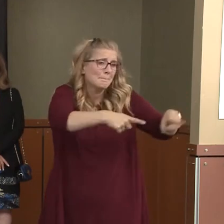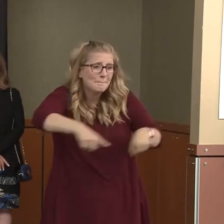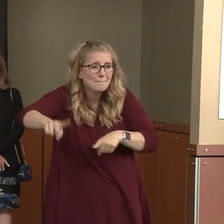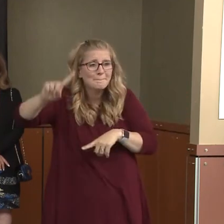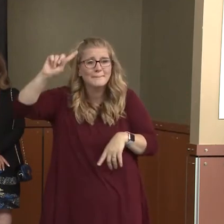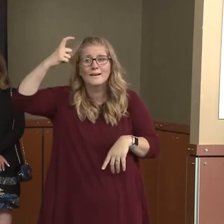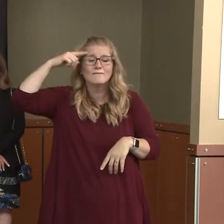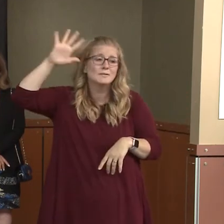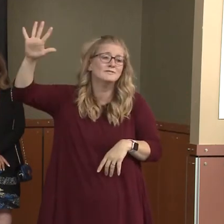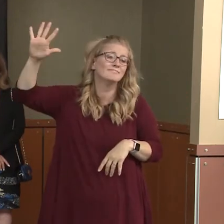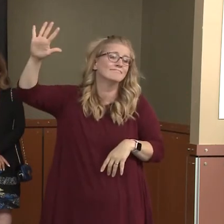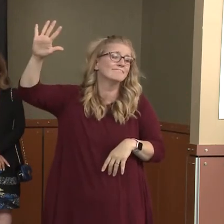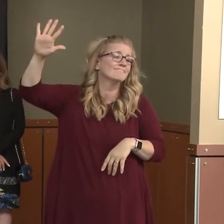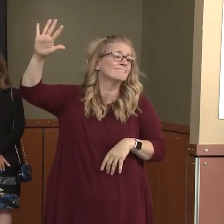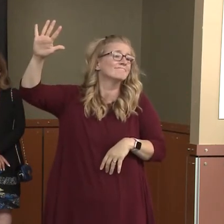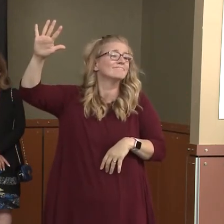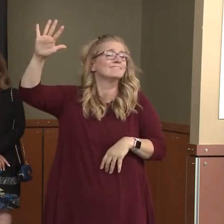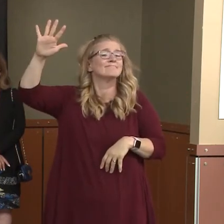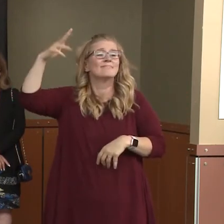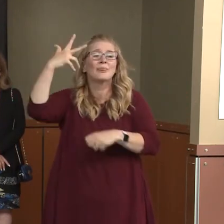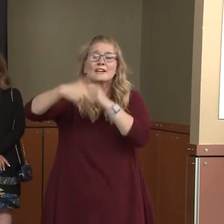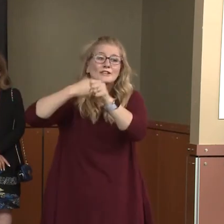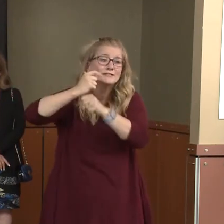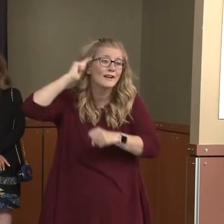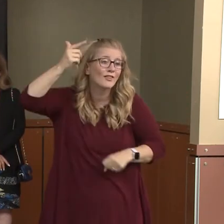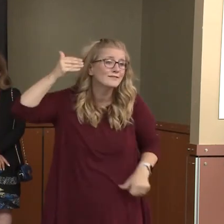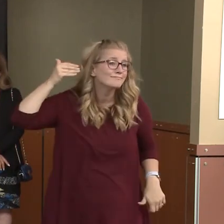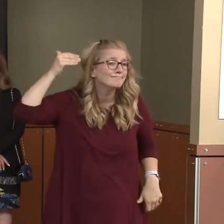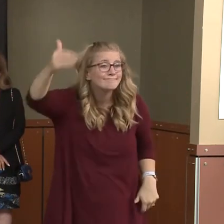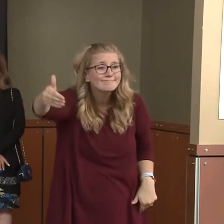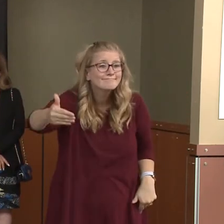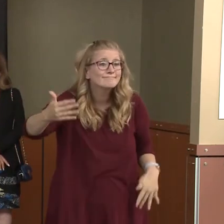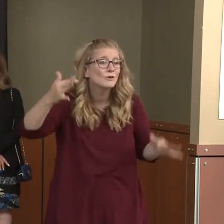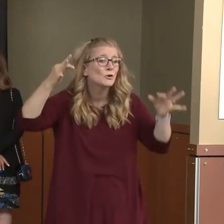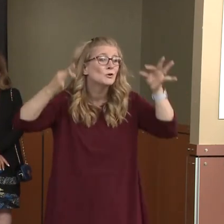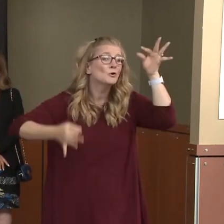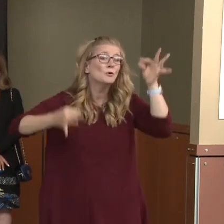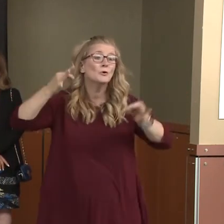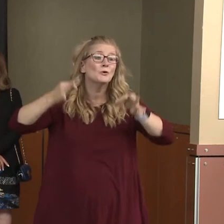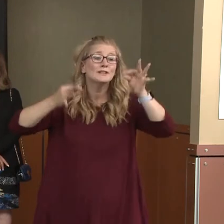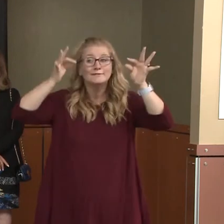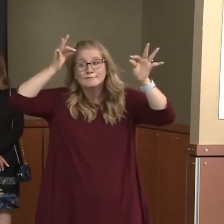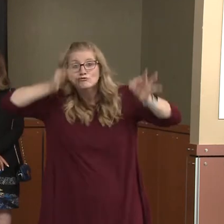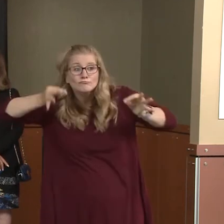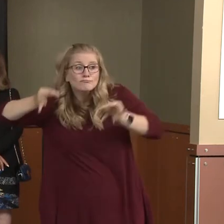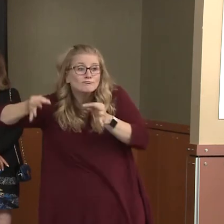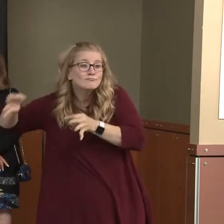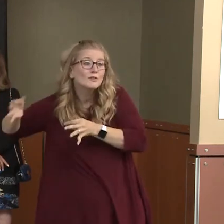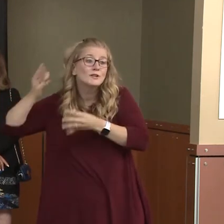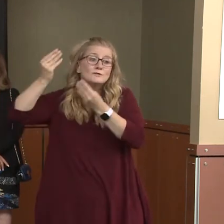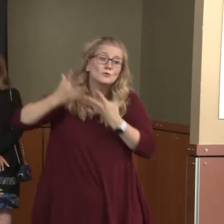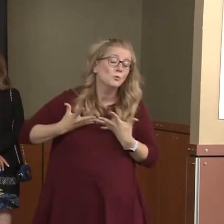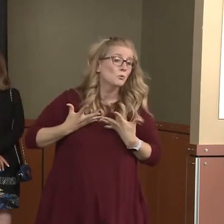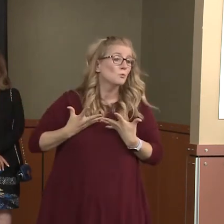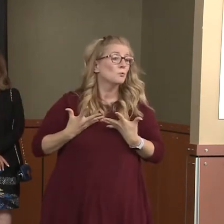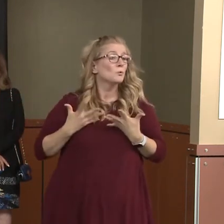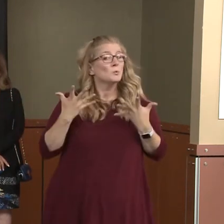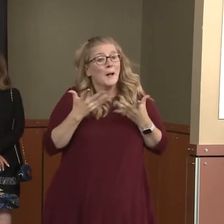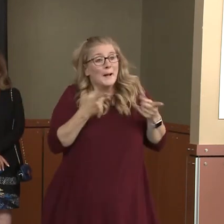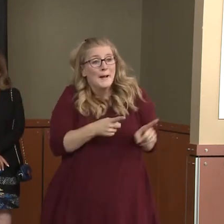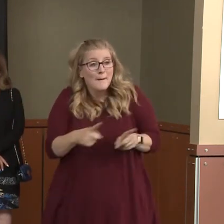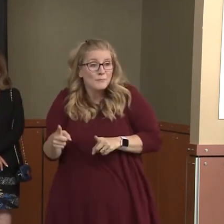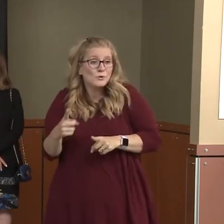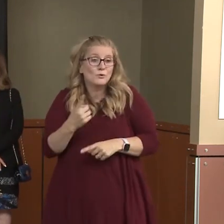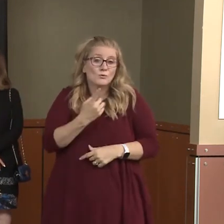tell us that, but that doesn't do anything today. So I'm imploring people to wear their mask, that if they're protesting, that they do so